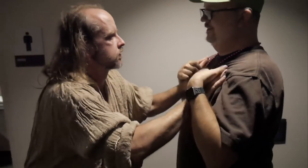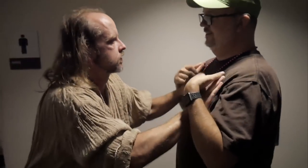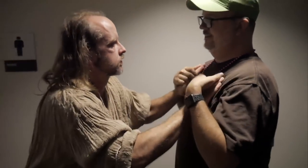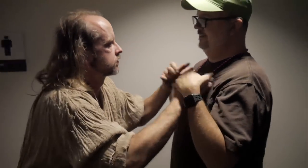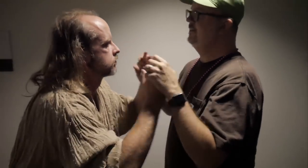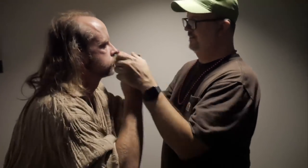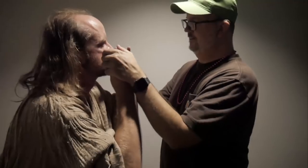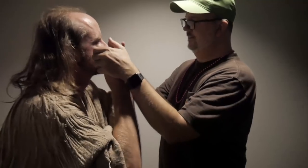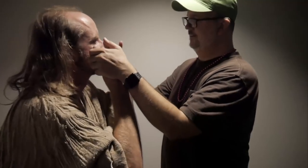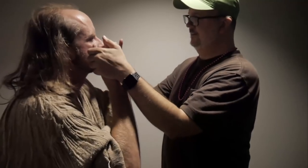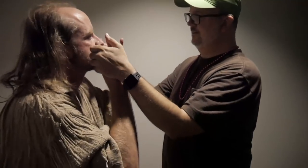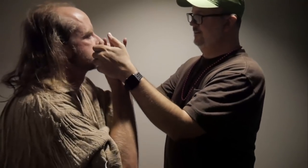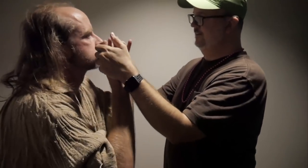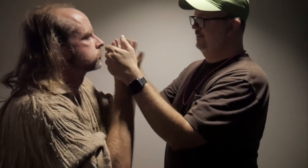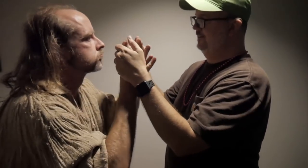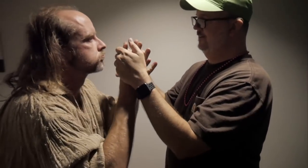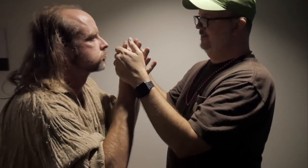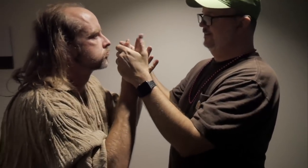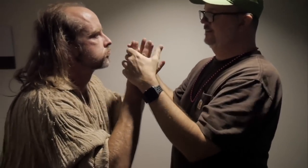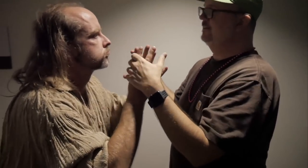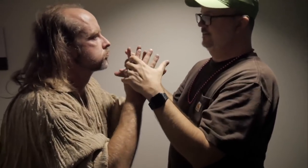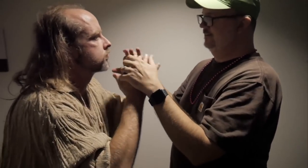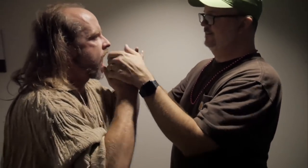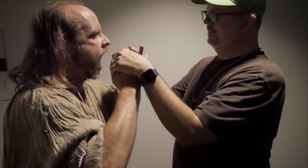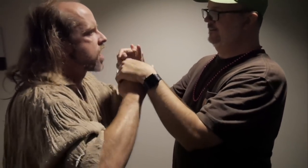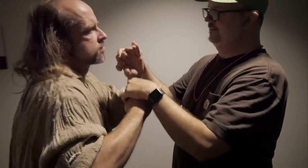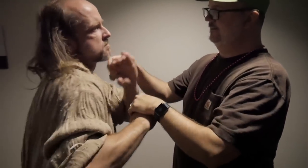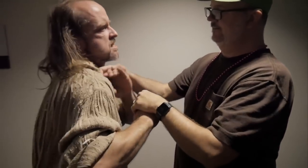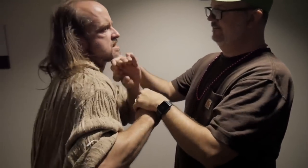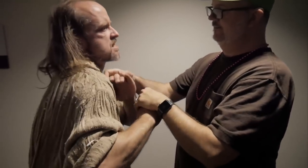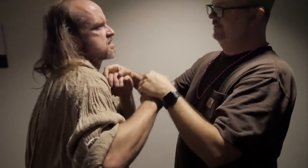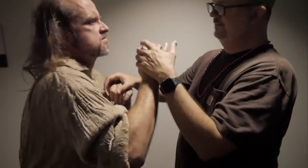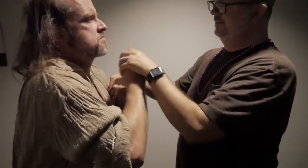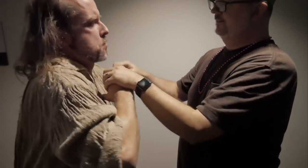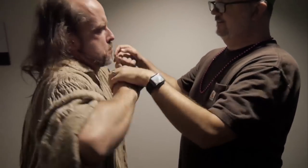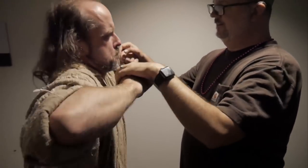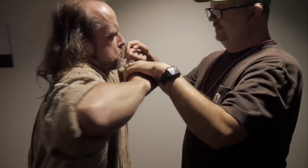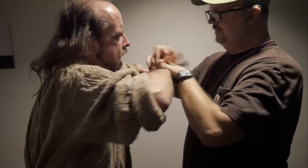The play ended with the patron meeting the townsman again for the wrap-up.